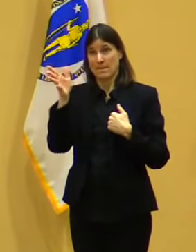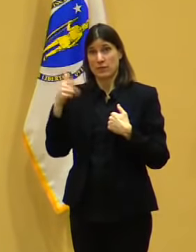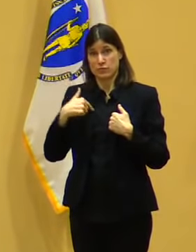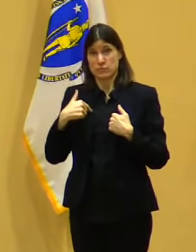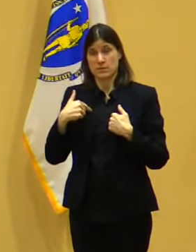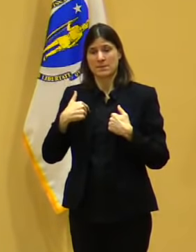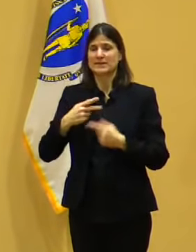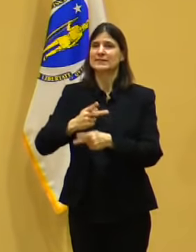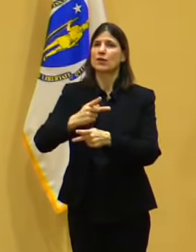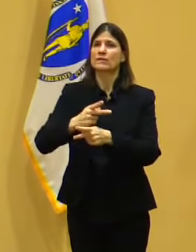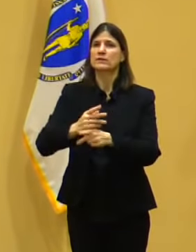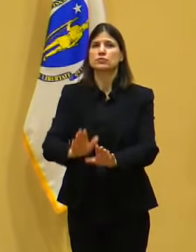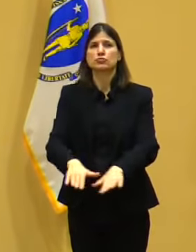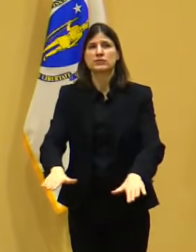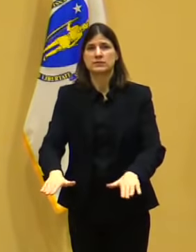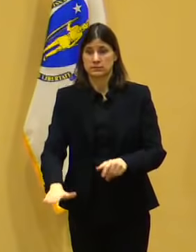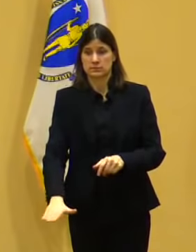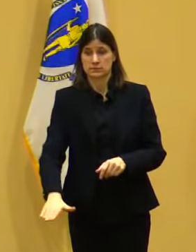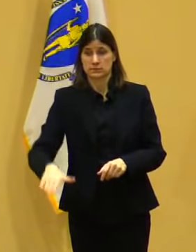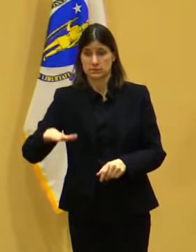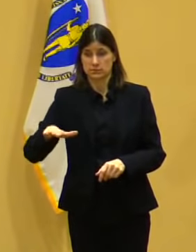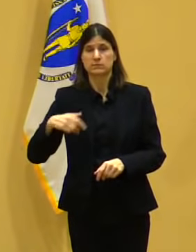risk of being exposed.